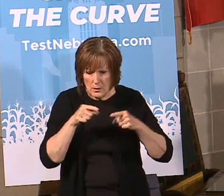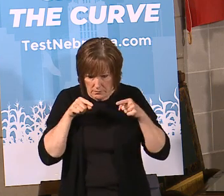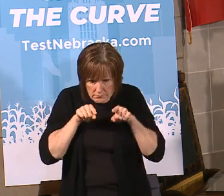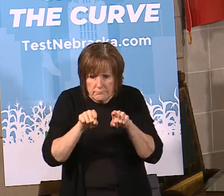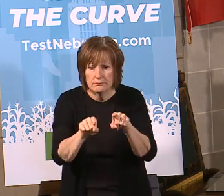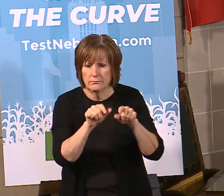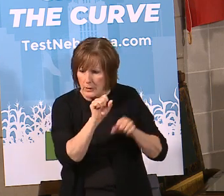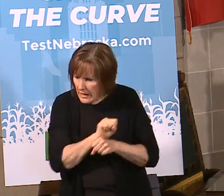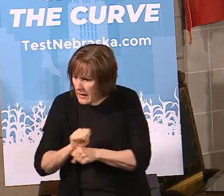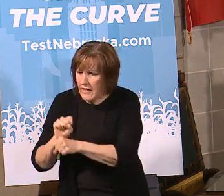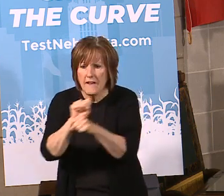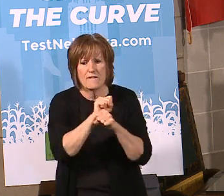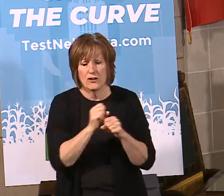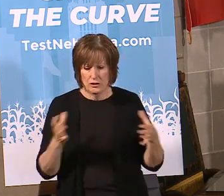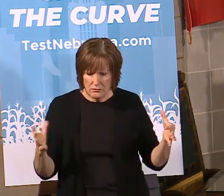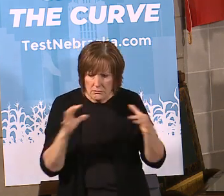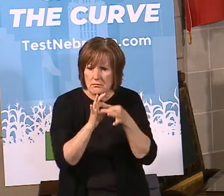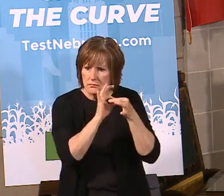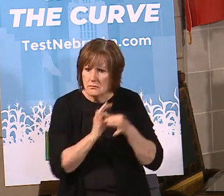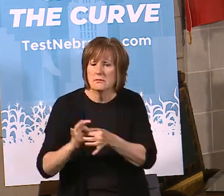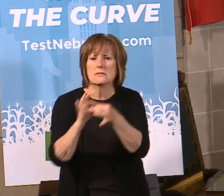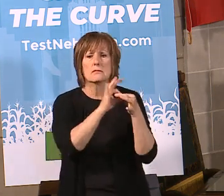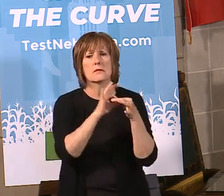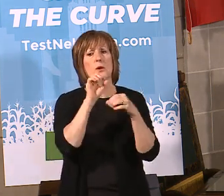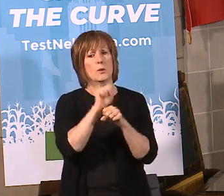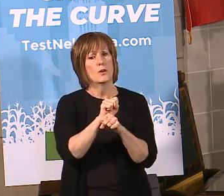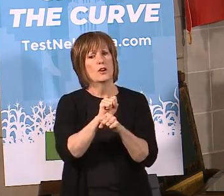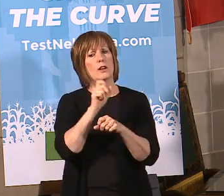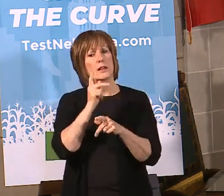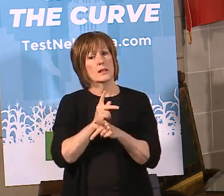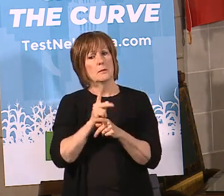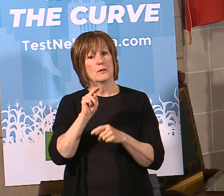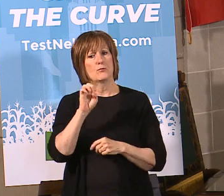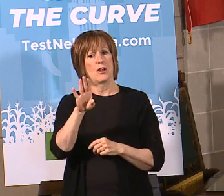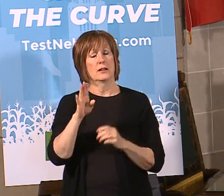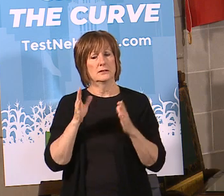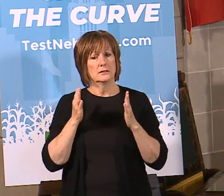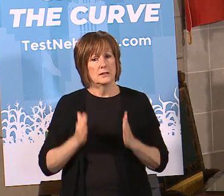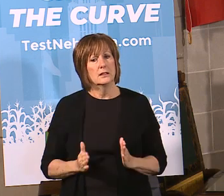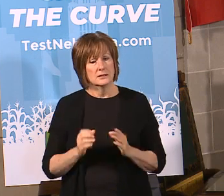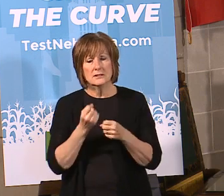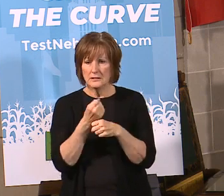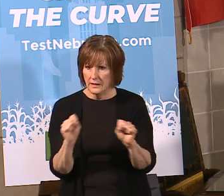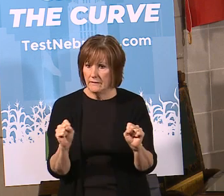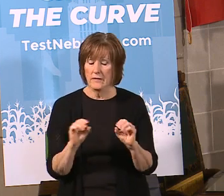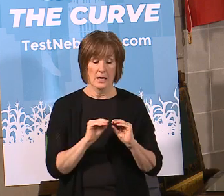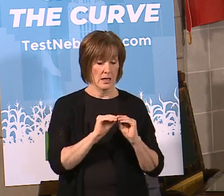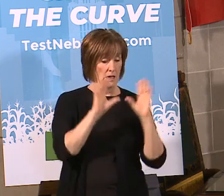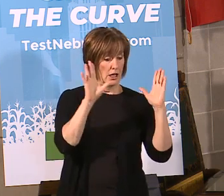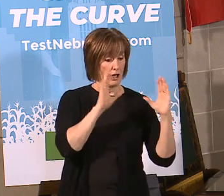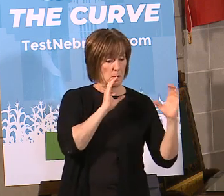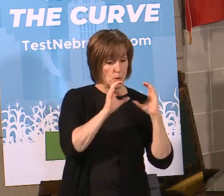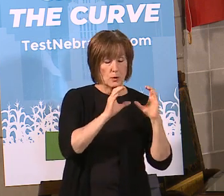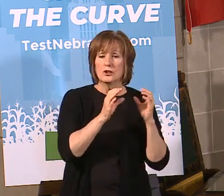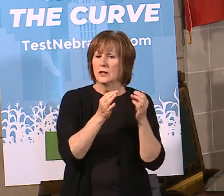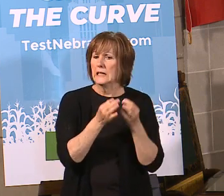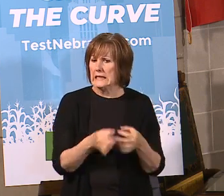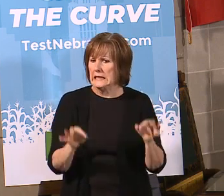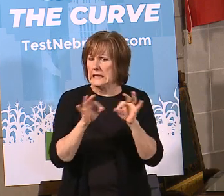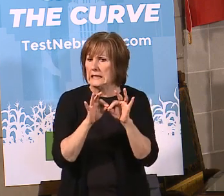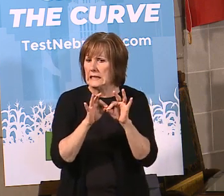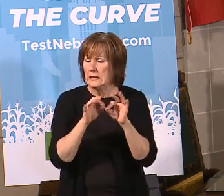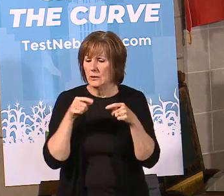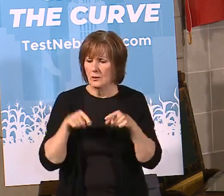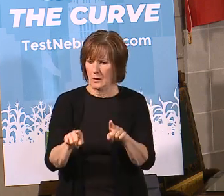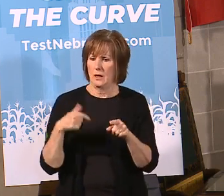efforts as we serve Nebraskans and work to keep them safe. Clear communication will be key as we start to